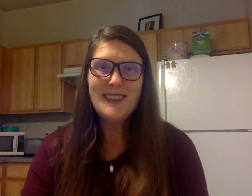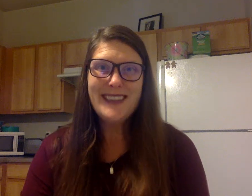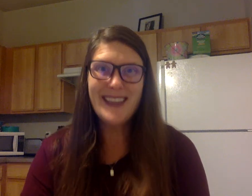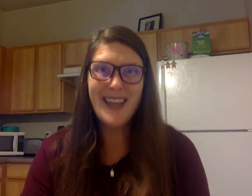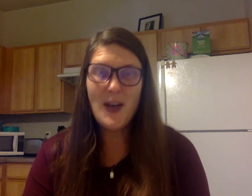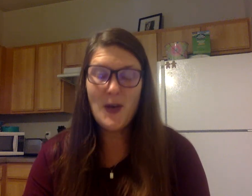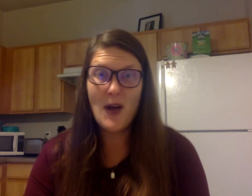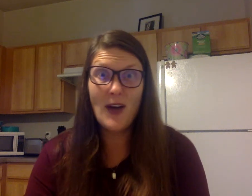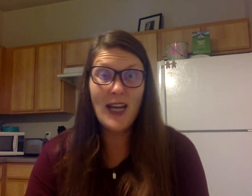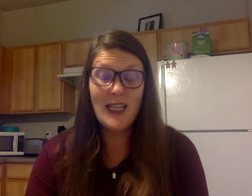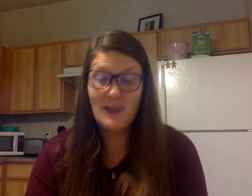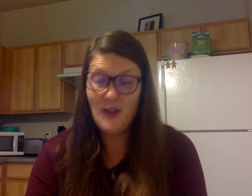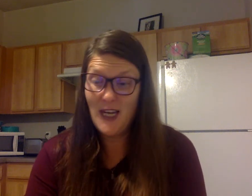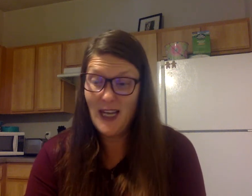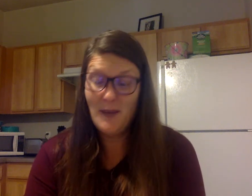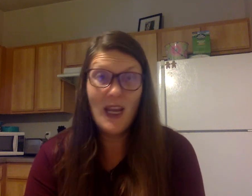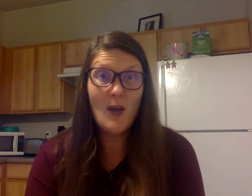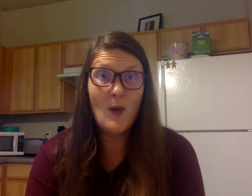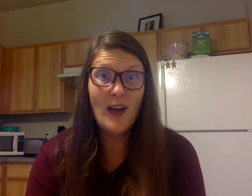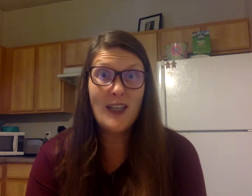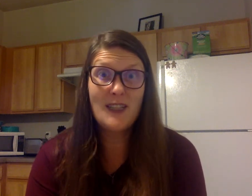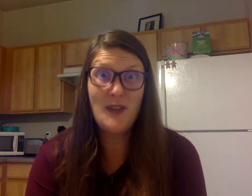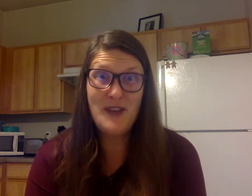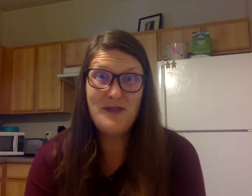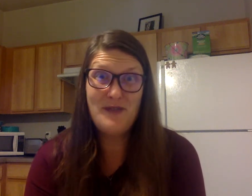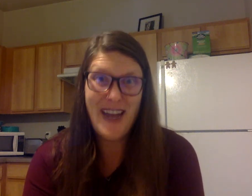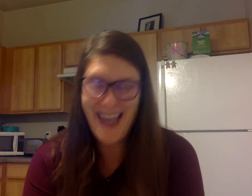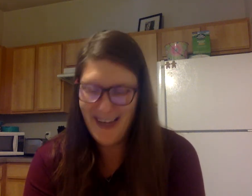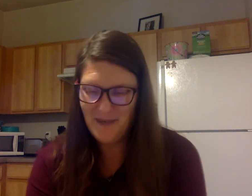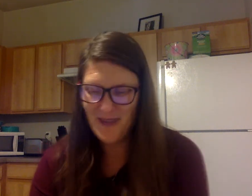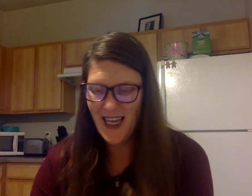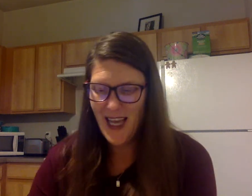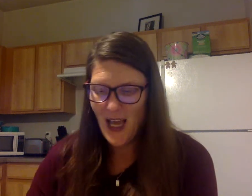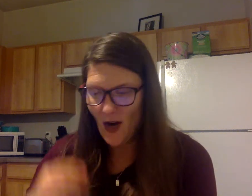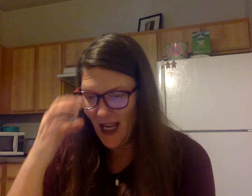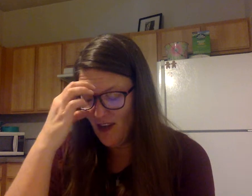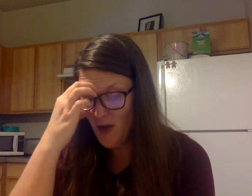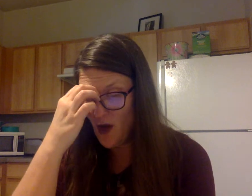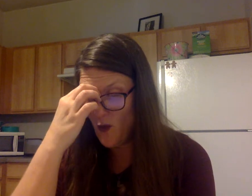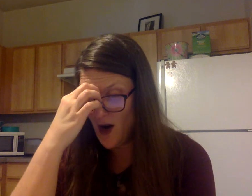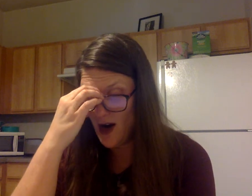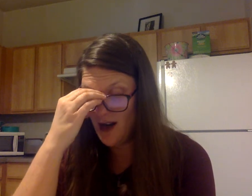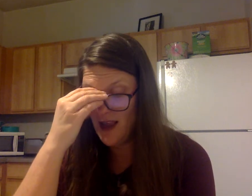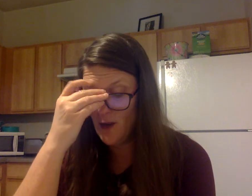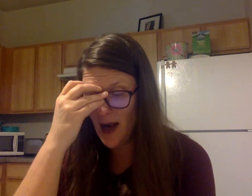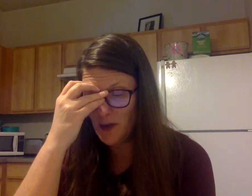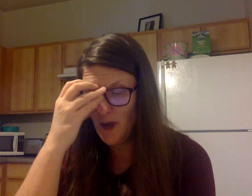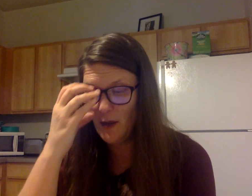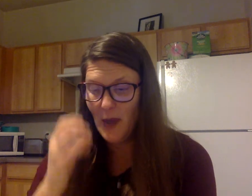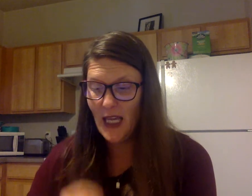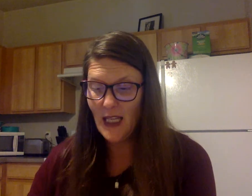Hello. All right, it's Phenemic Awareness Fun Friday. All right, give me a word that rhymes with pinch.